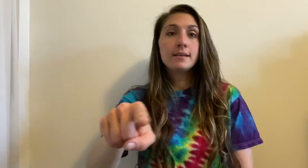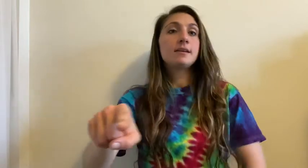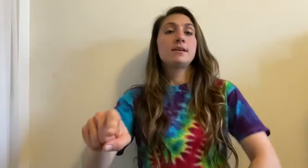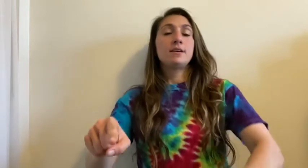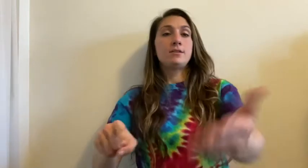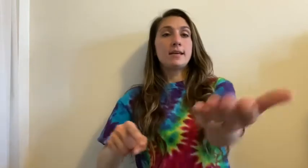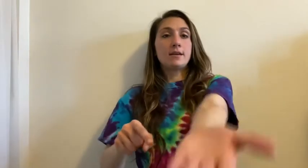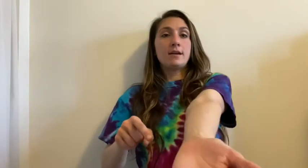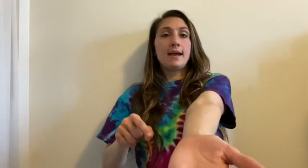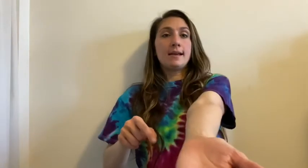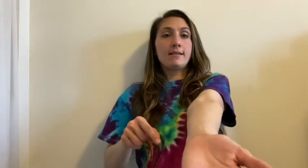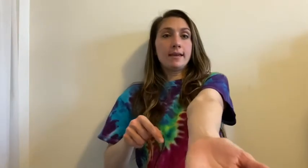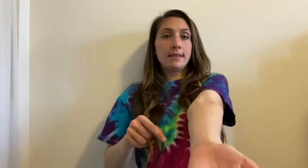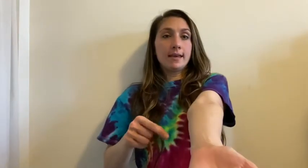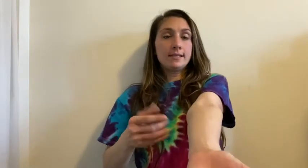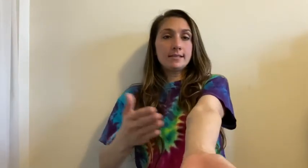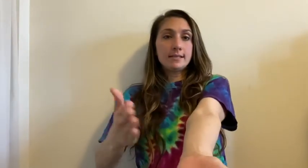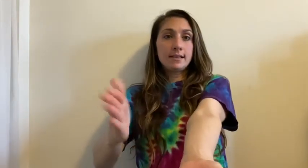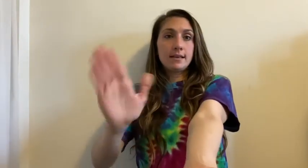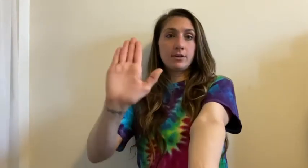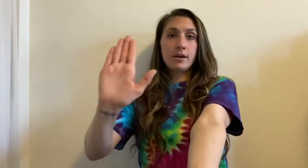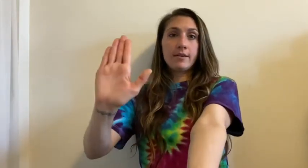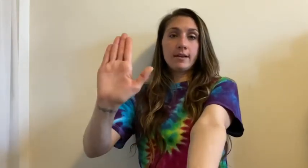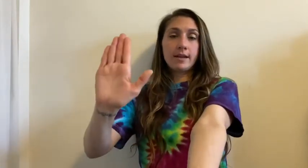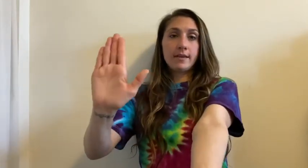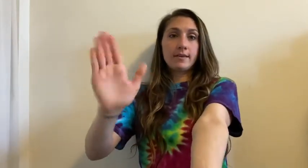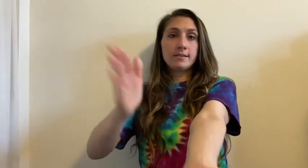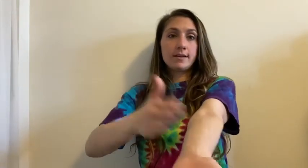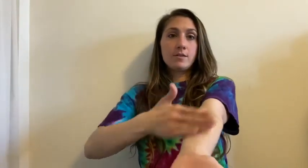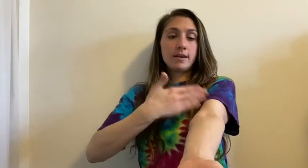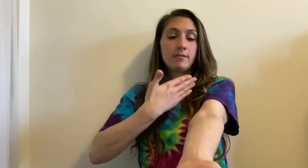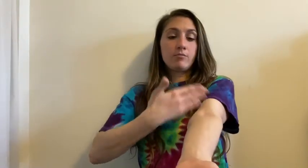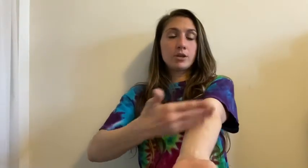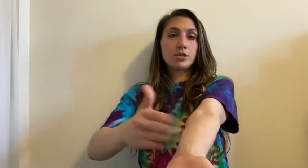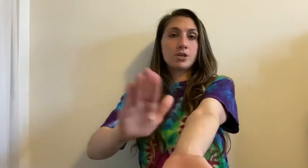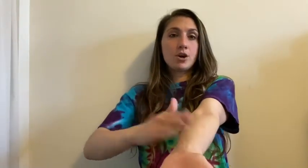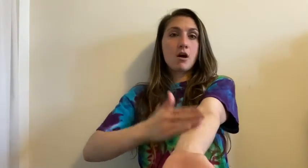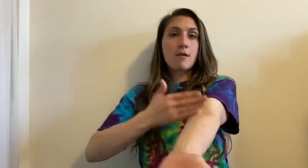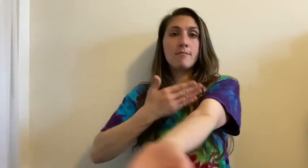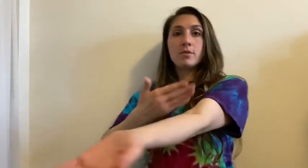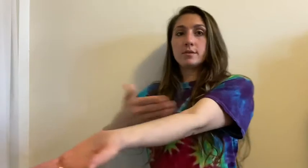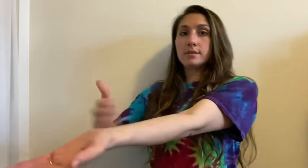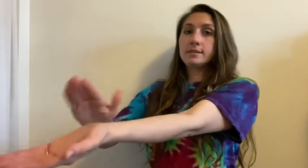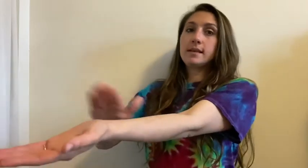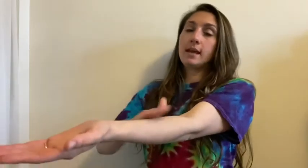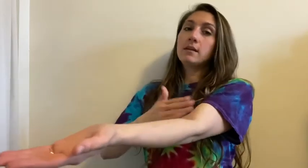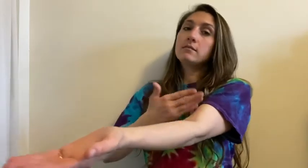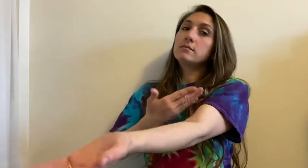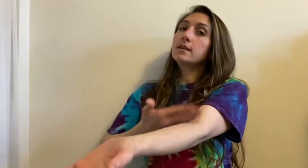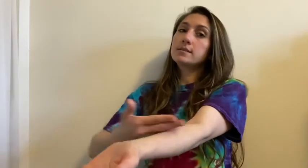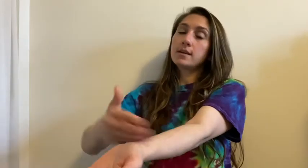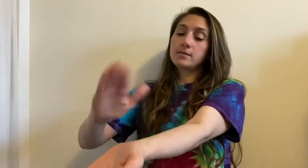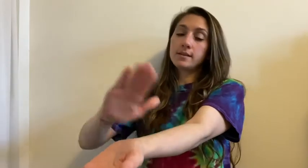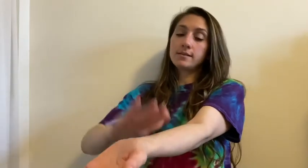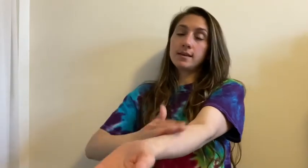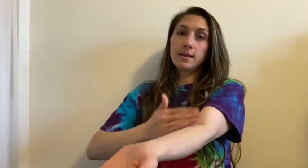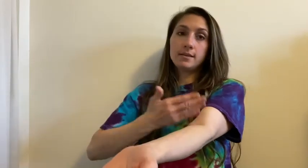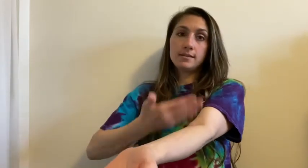You take your hand out like this, and your other hand like this, and you kind of brush it on your arm. Sing. That's how you say sing in sign